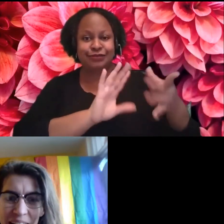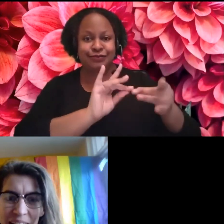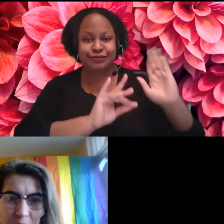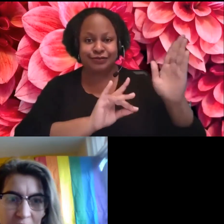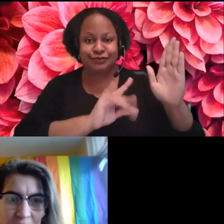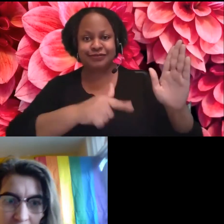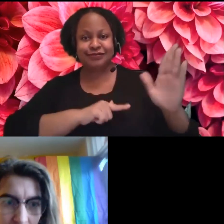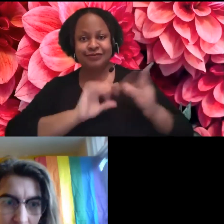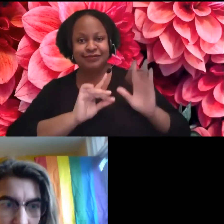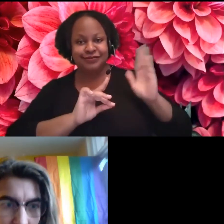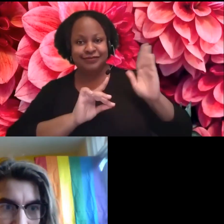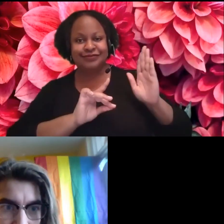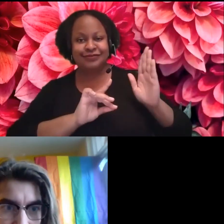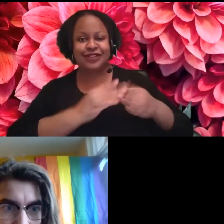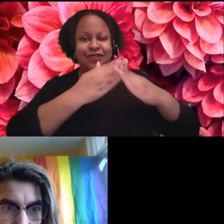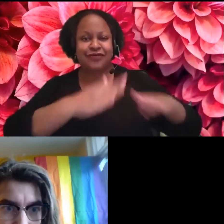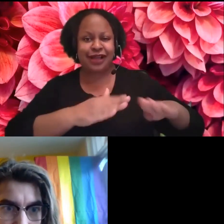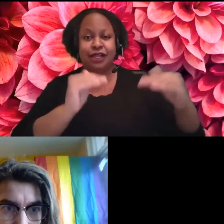Um, so